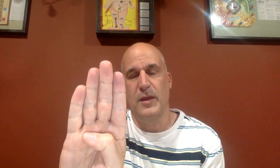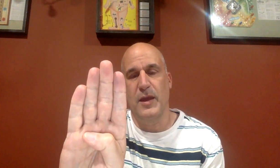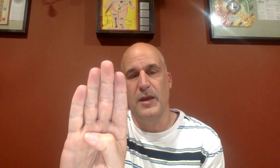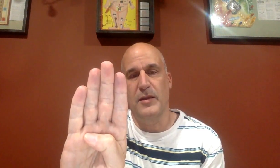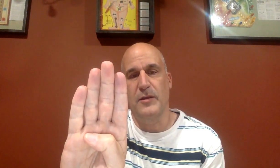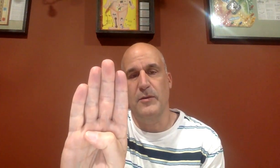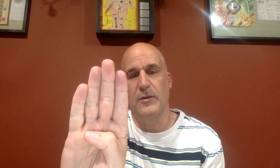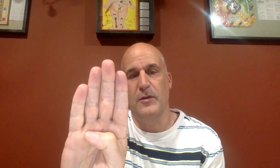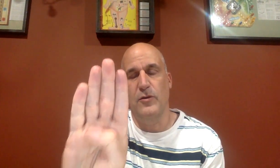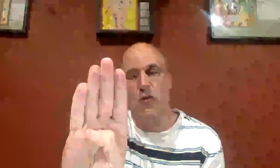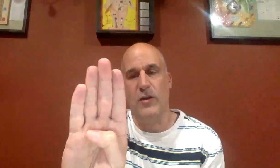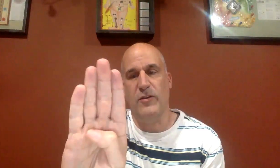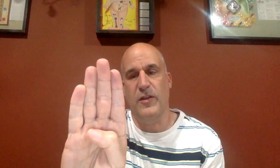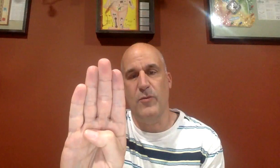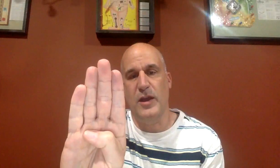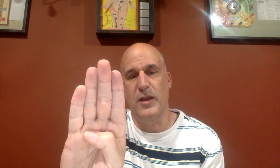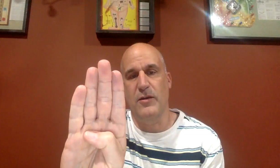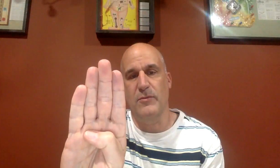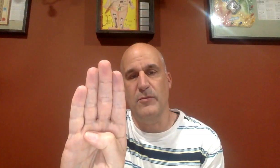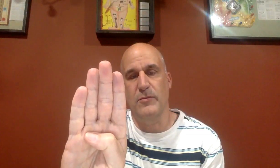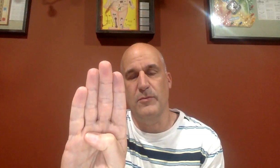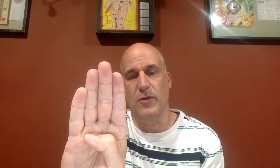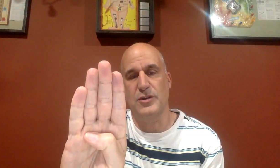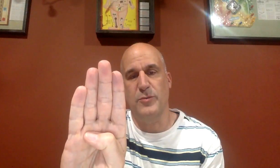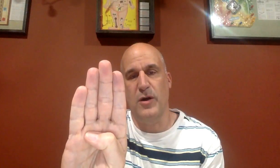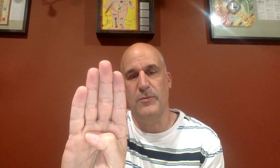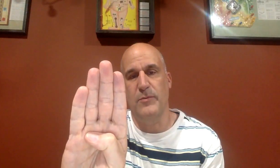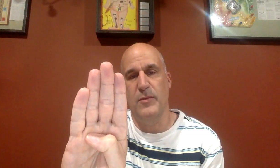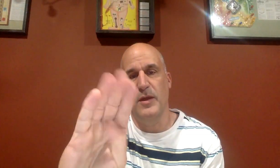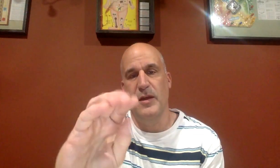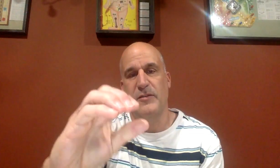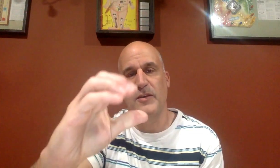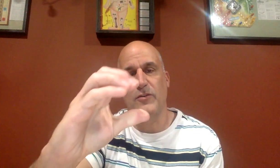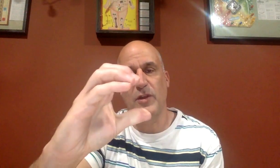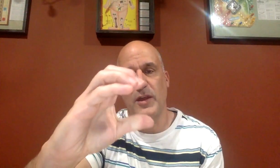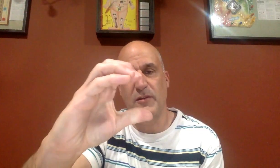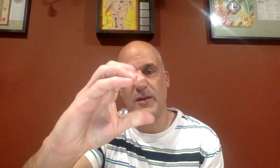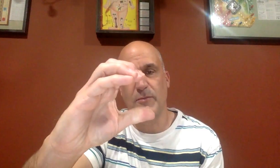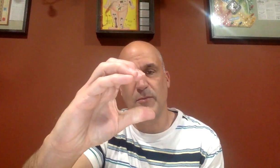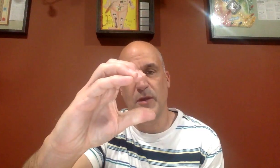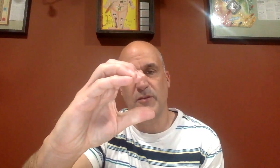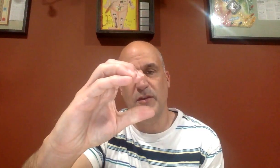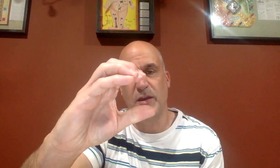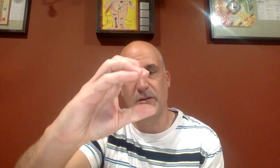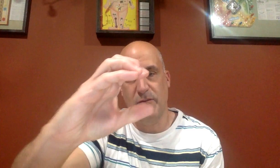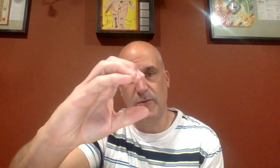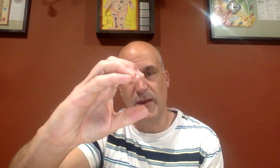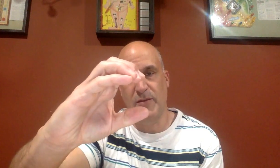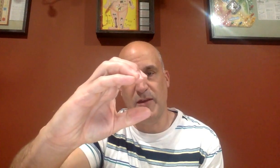And you cross the thumb right here. Cross your palm. C is really easy. C is you make a C.